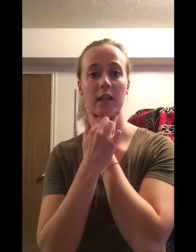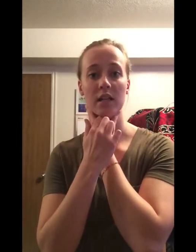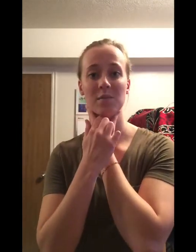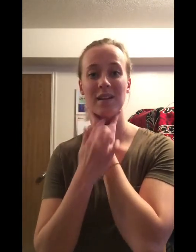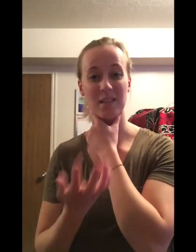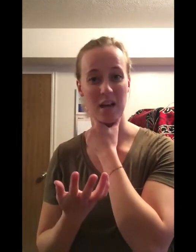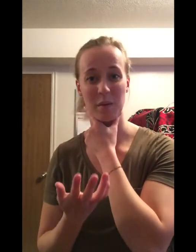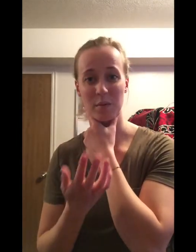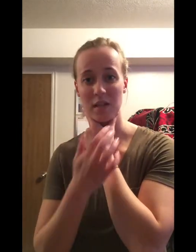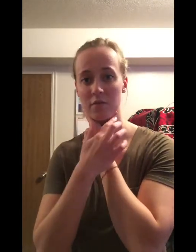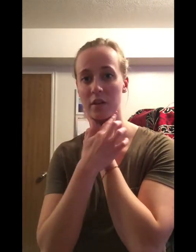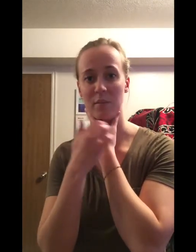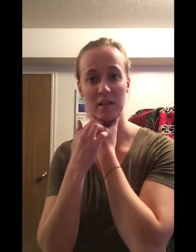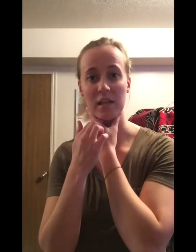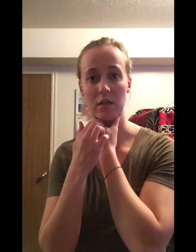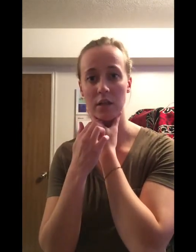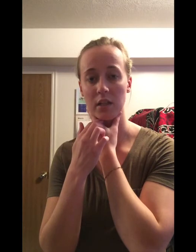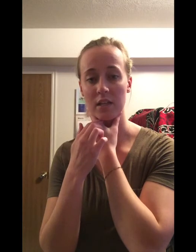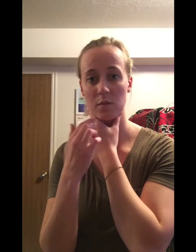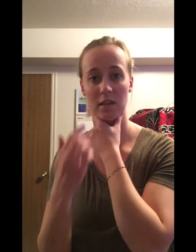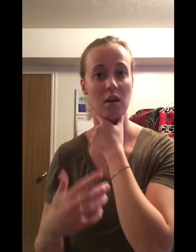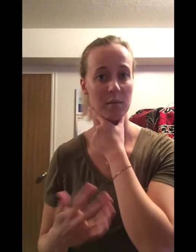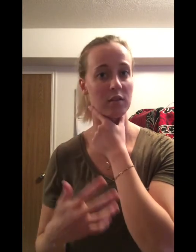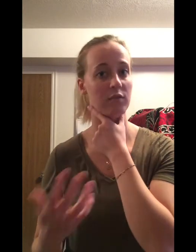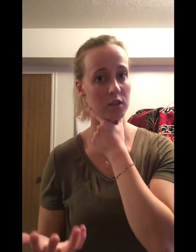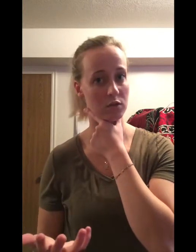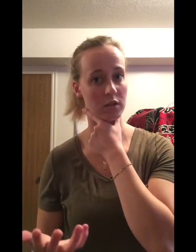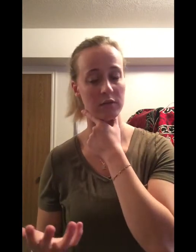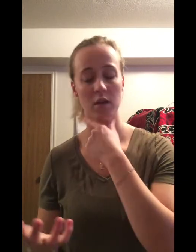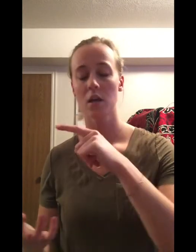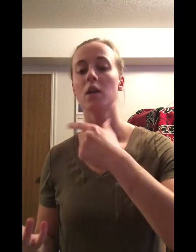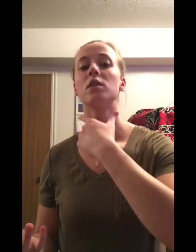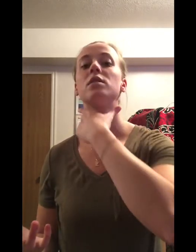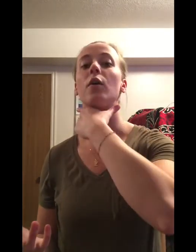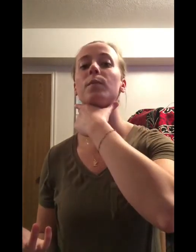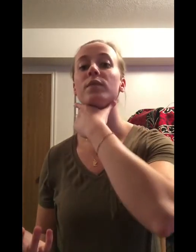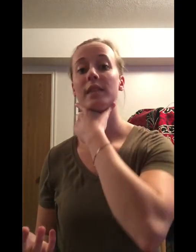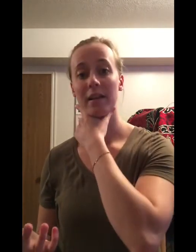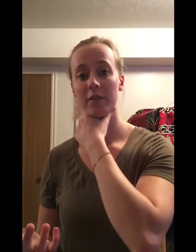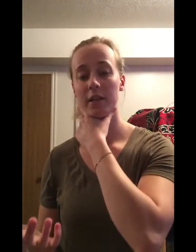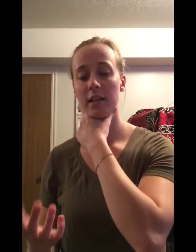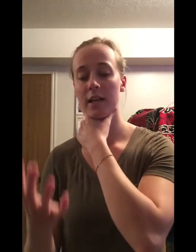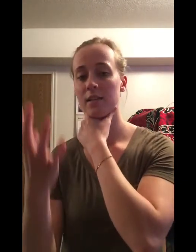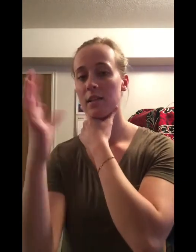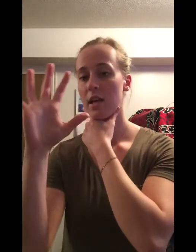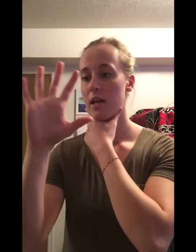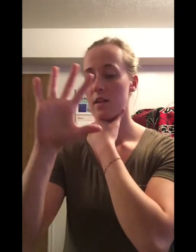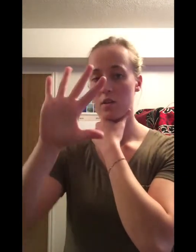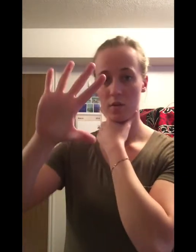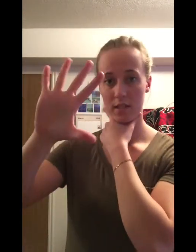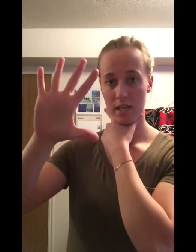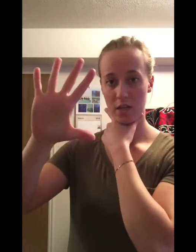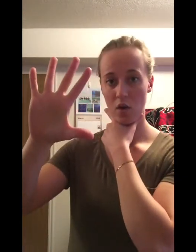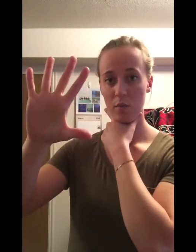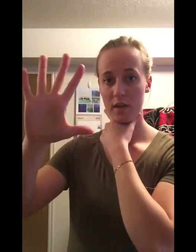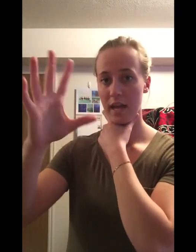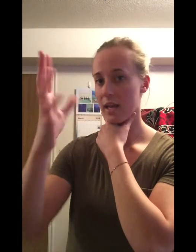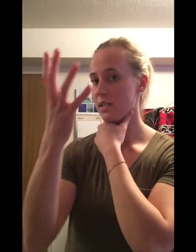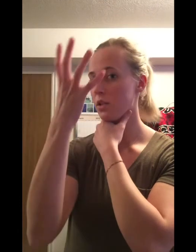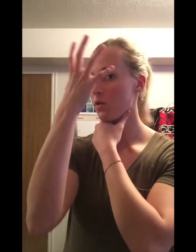glands, because a lot of people tend to forget about the salivary glands when they talk about the facial nerve. So salivary glands, then you're going to take an open hand and you're